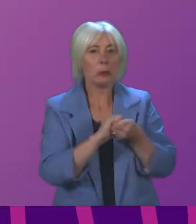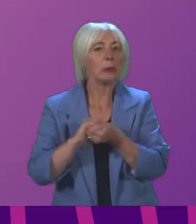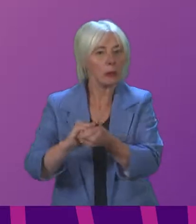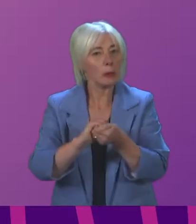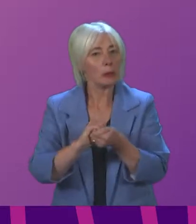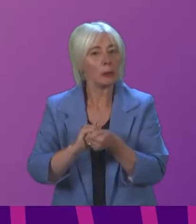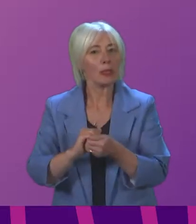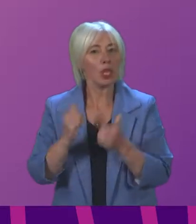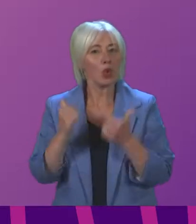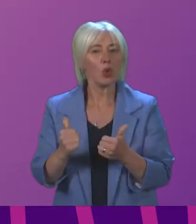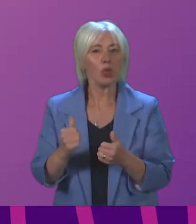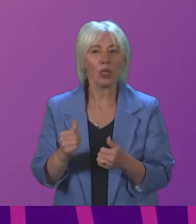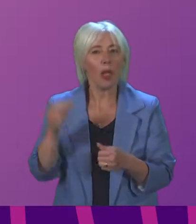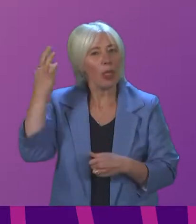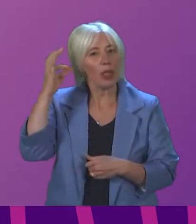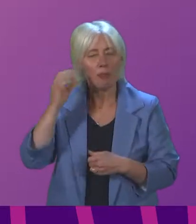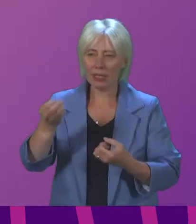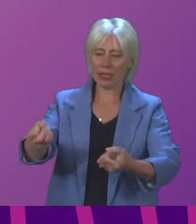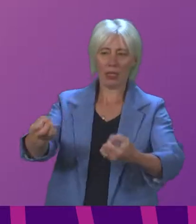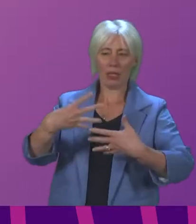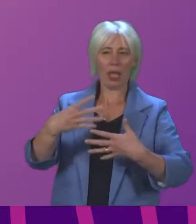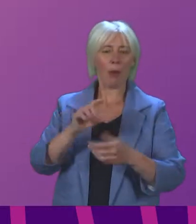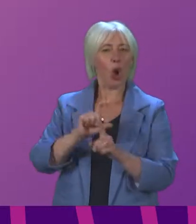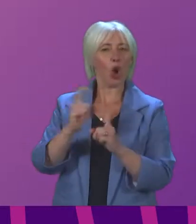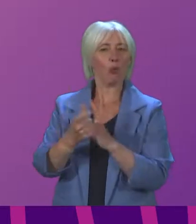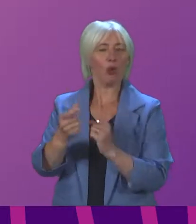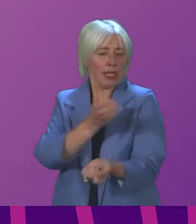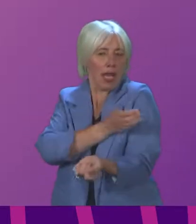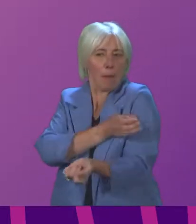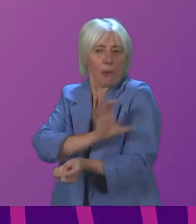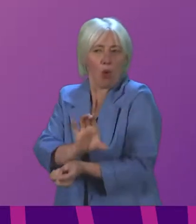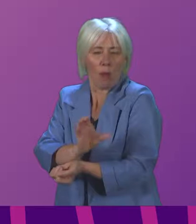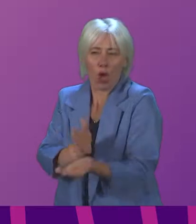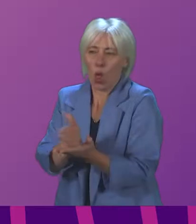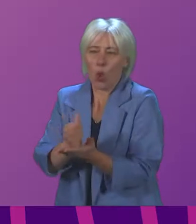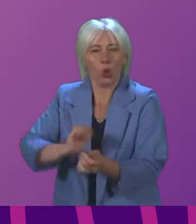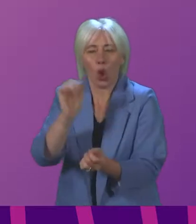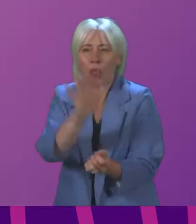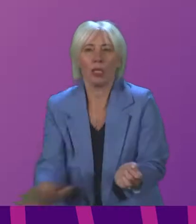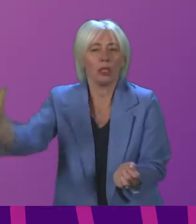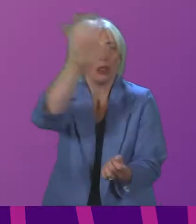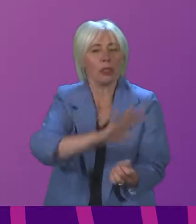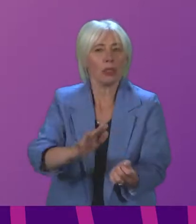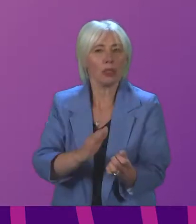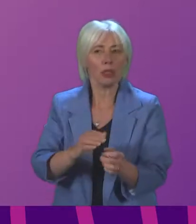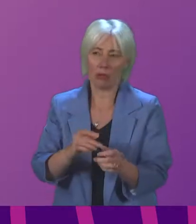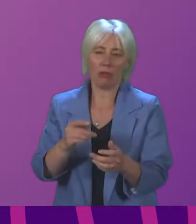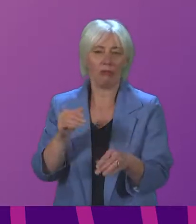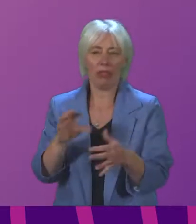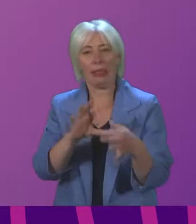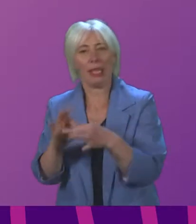first hand about a new dawn of community empowerment in neighbourhoods across Scotland in response to the pandemic.